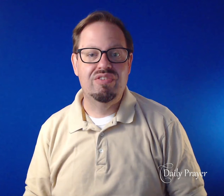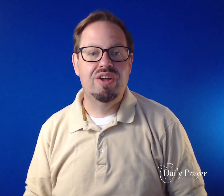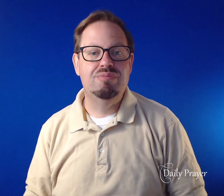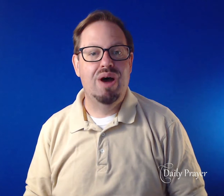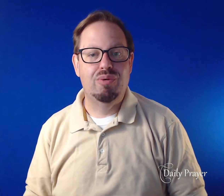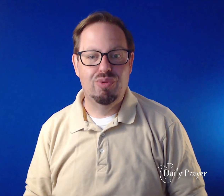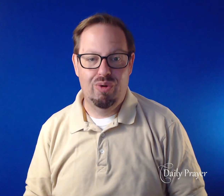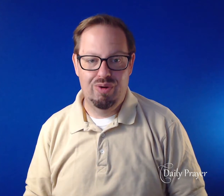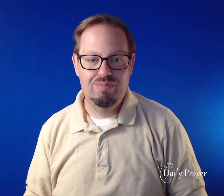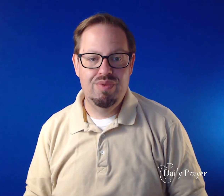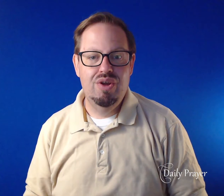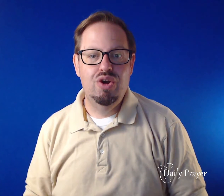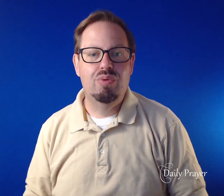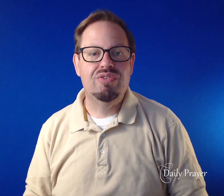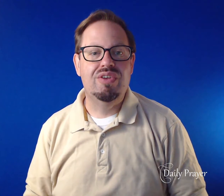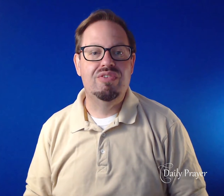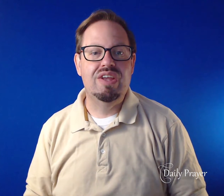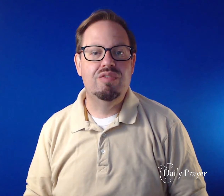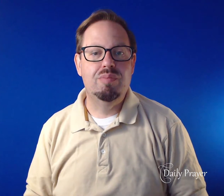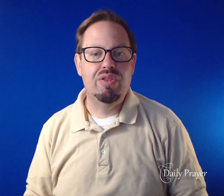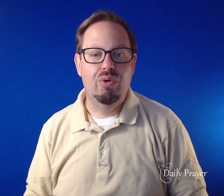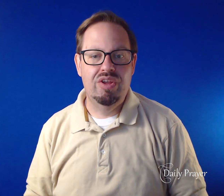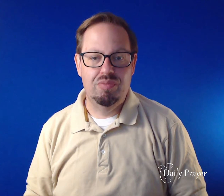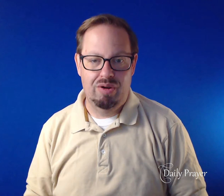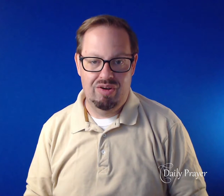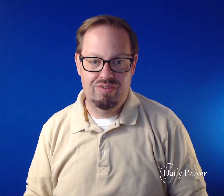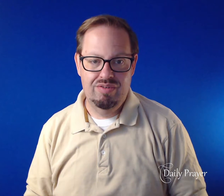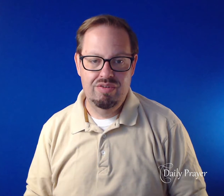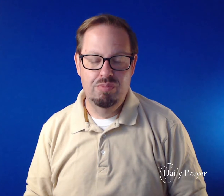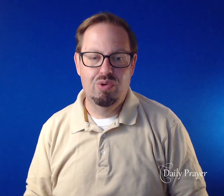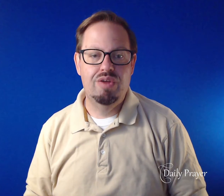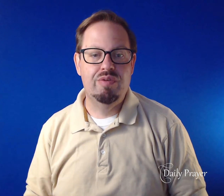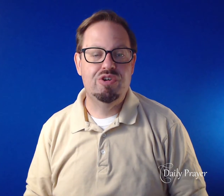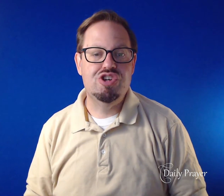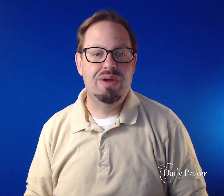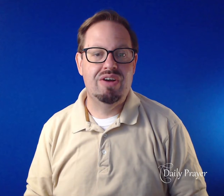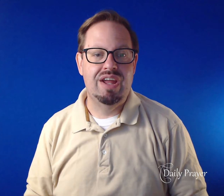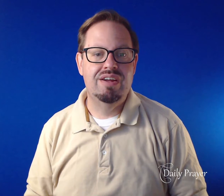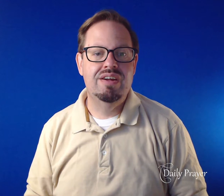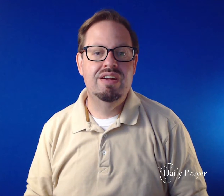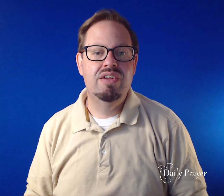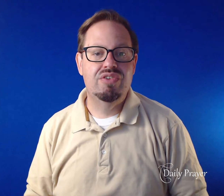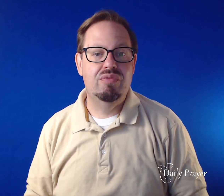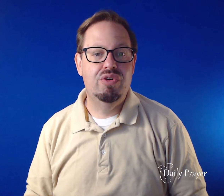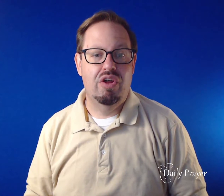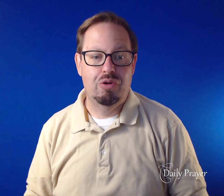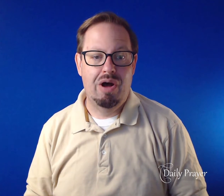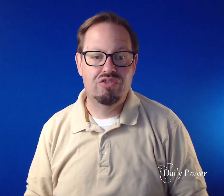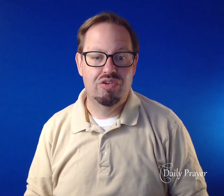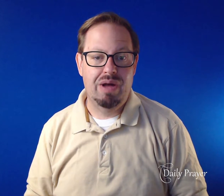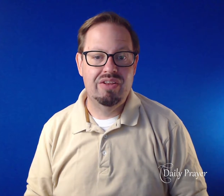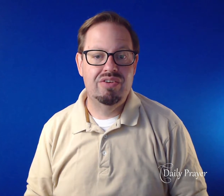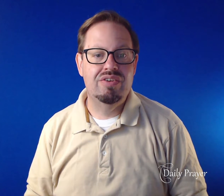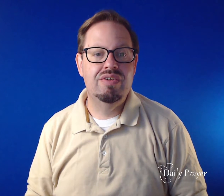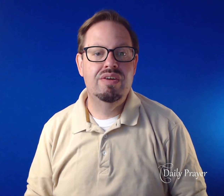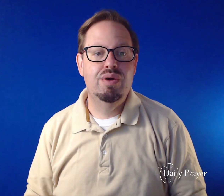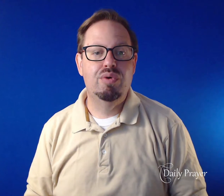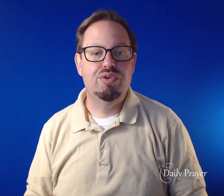Son, our Lord, who was conceived by the Holy Spirit, born of the Virgin Mary, suffered under Pontius Pilate, was